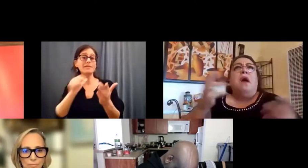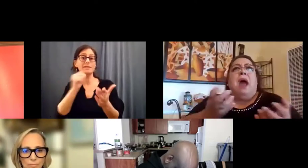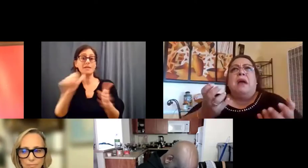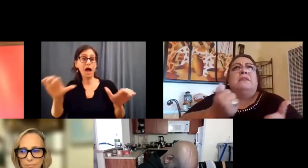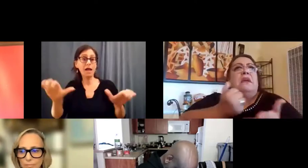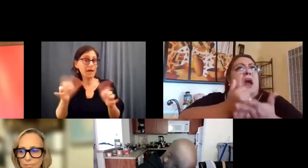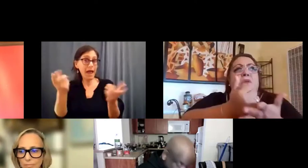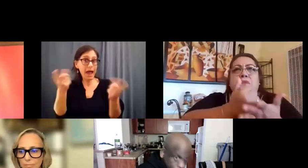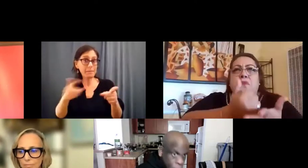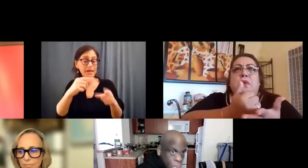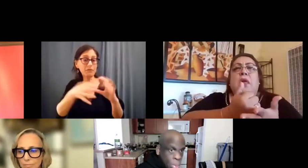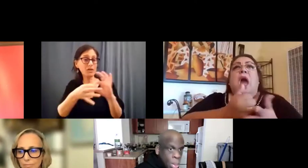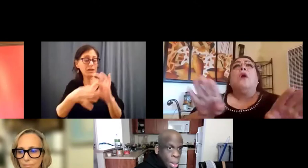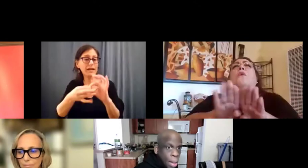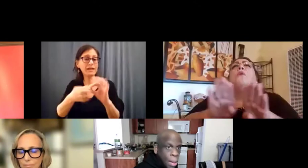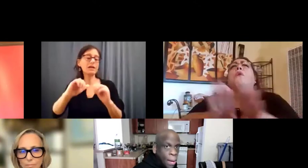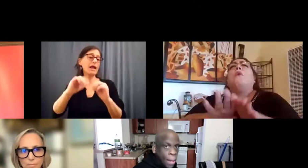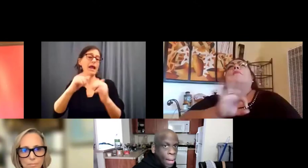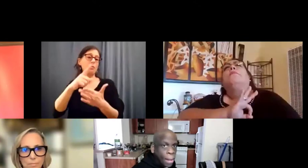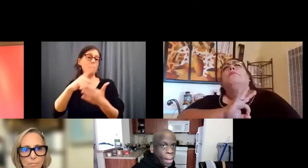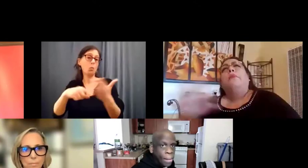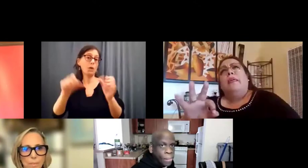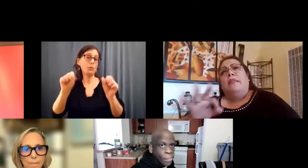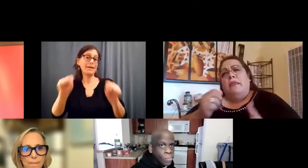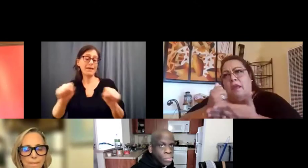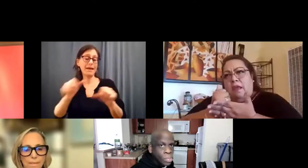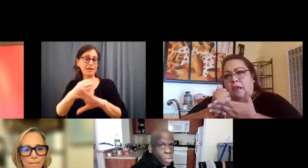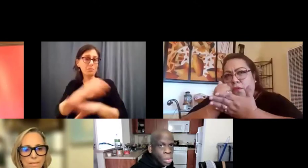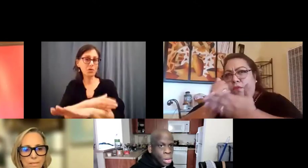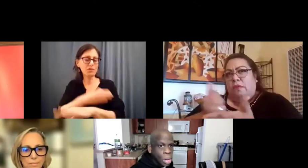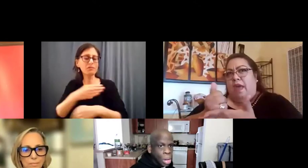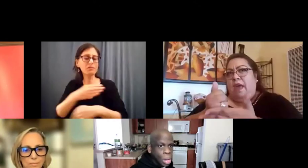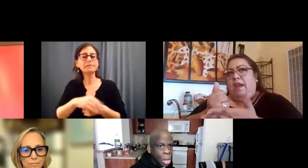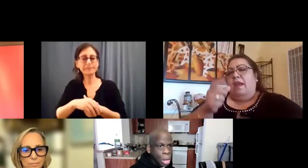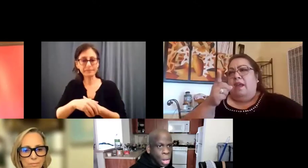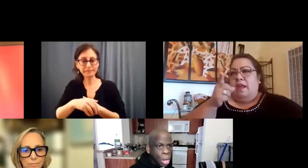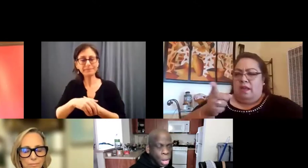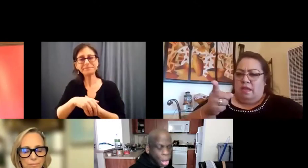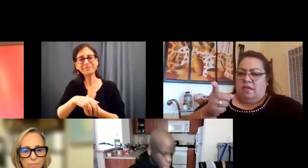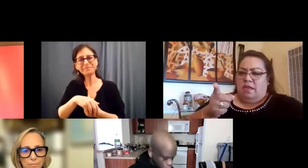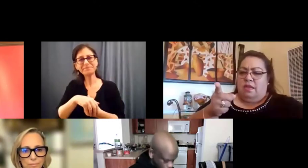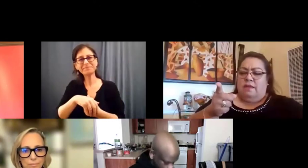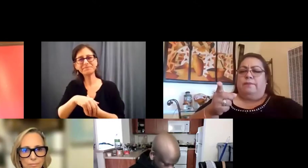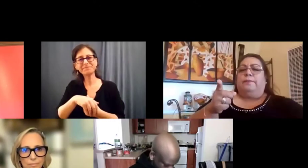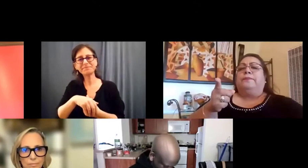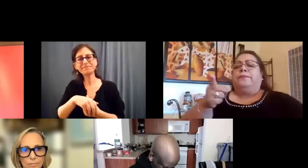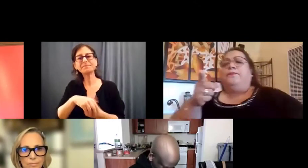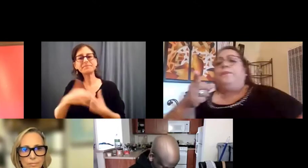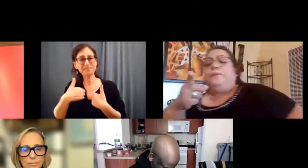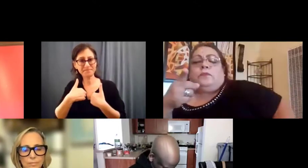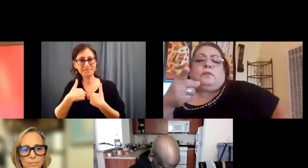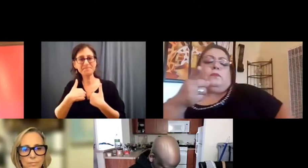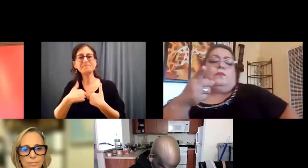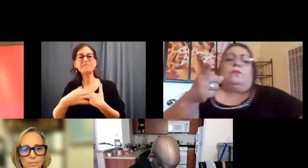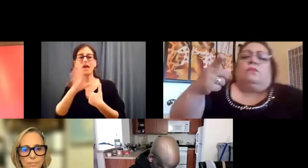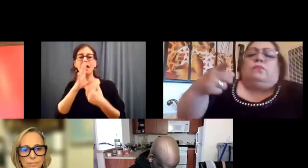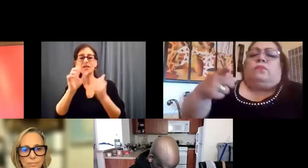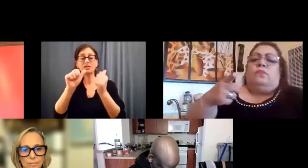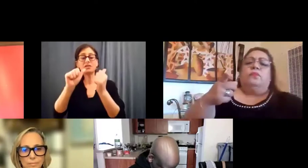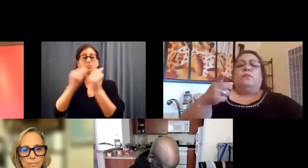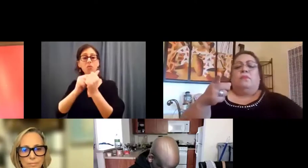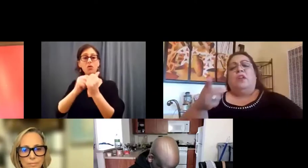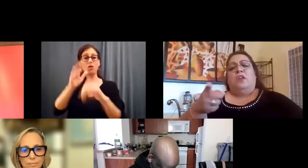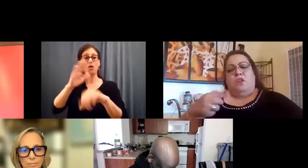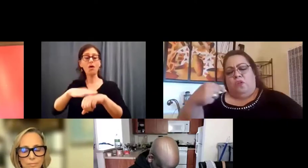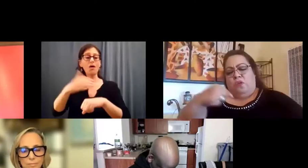be done about it. So he hooked us up by email. And then I spoke with Chamequa over the phone.